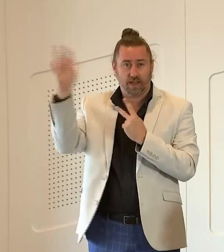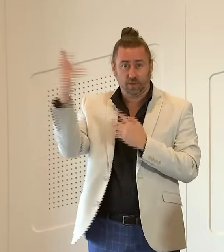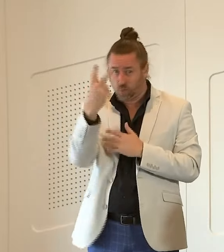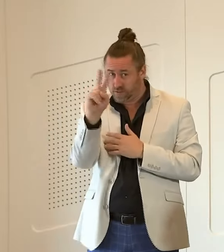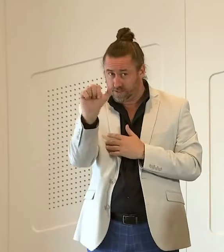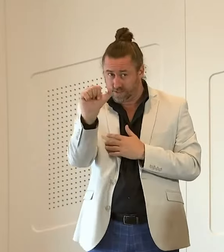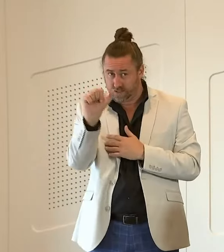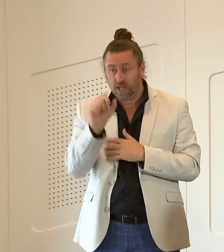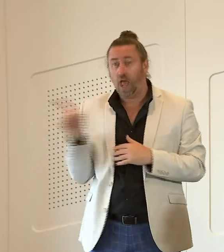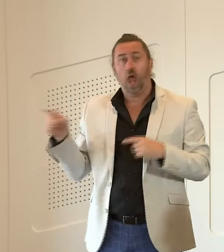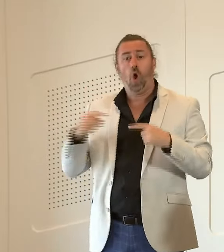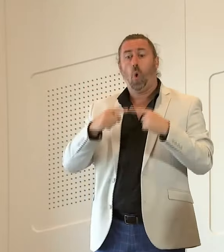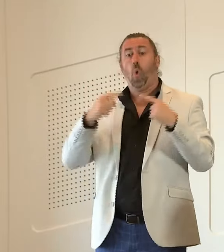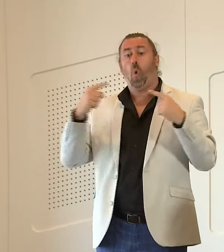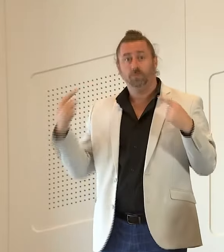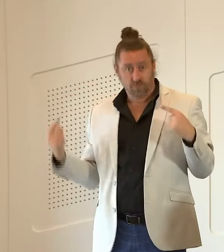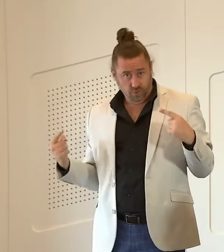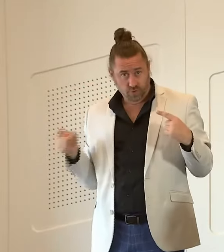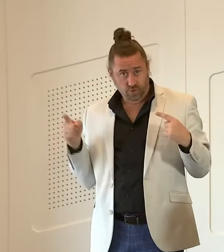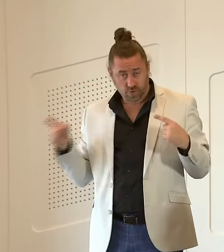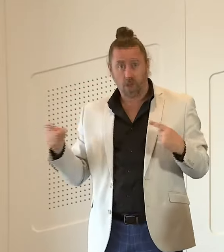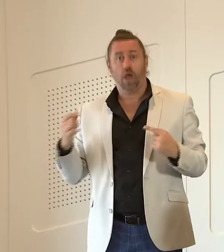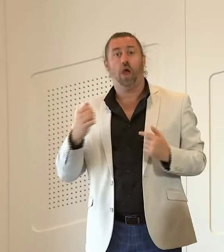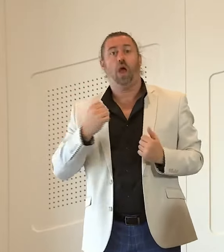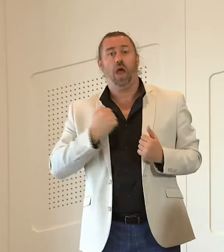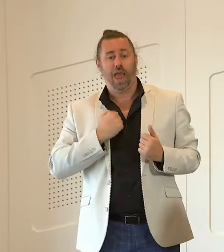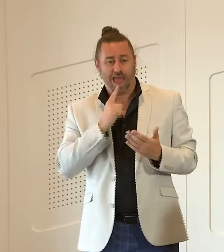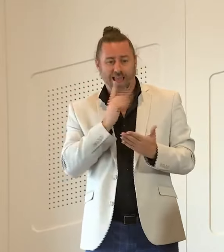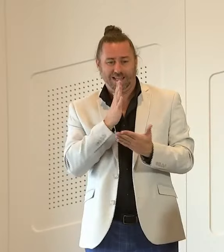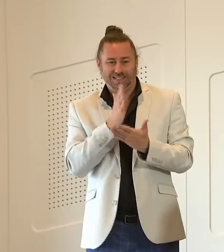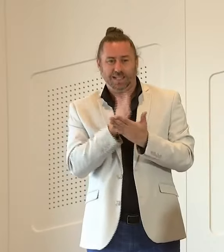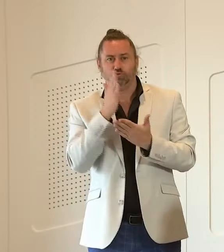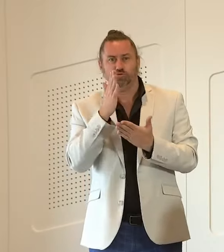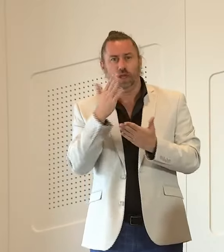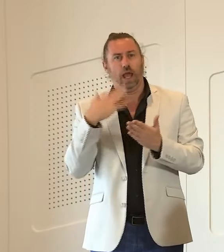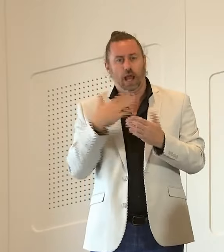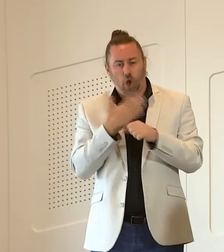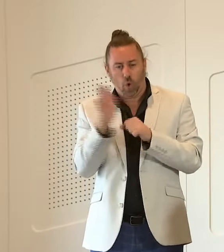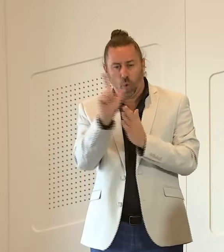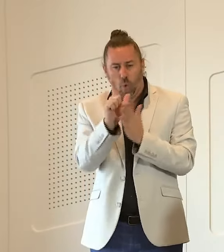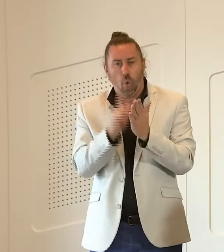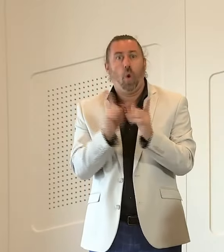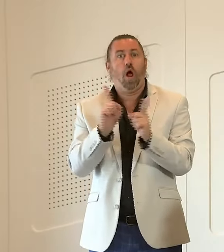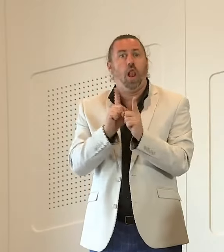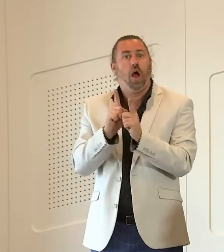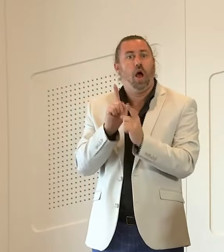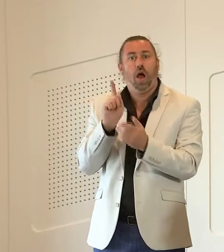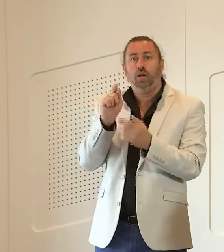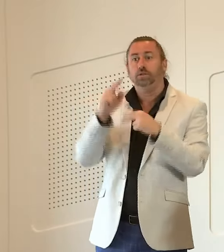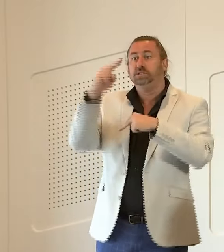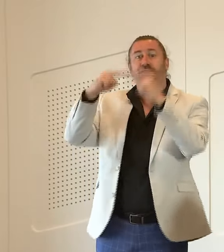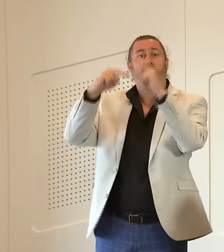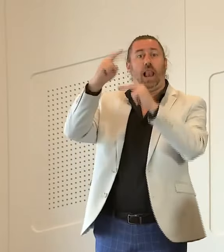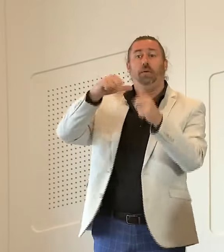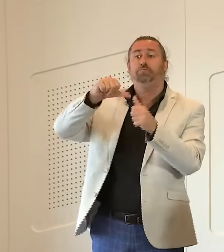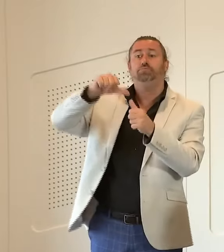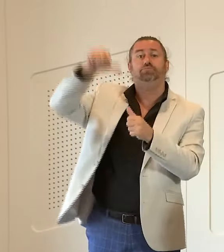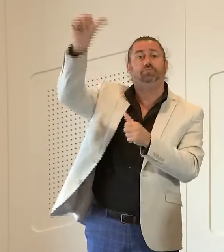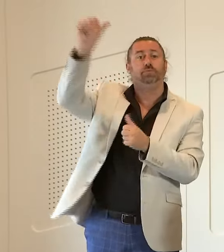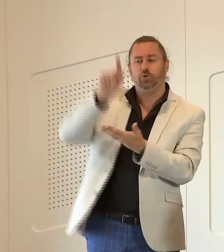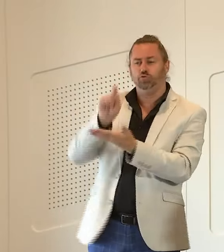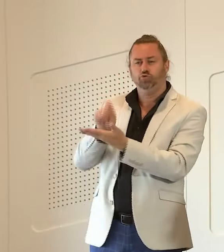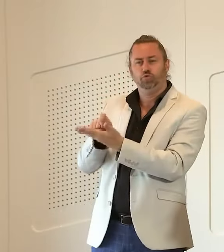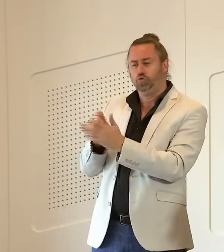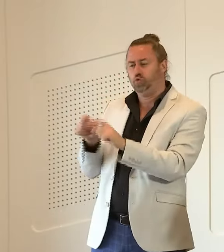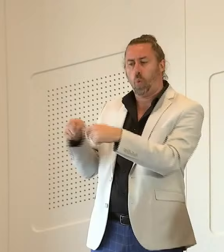opposition they have voted against our integrity measures around donation bans from developers donation caps and